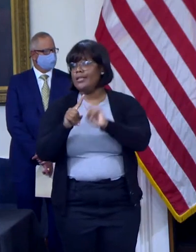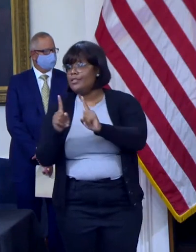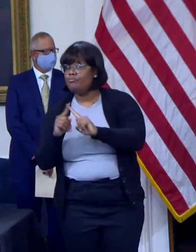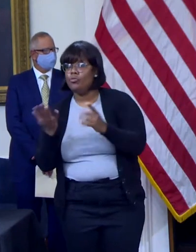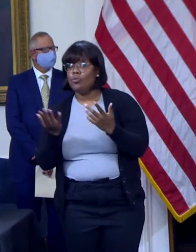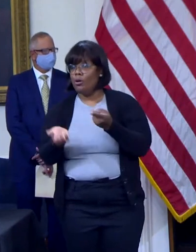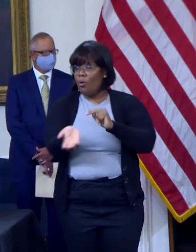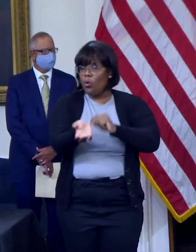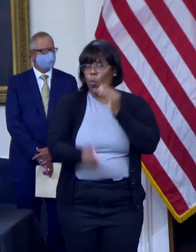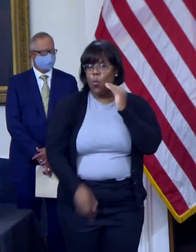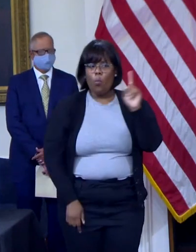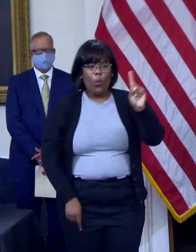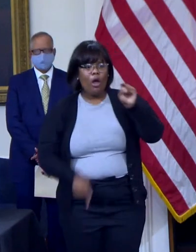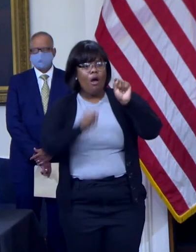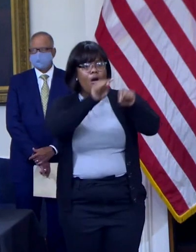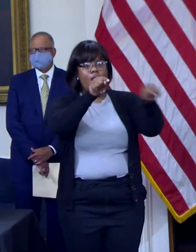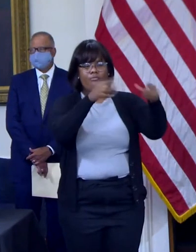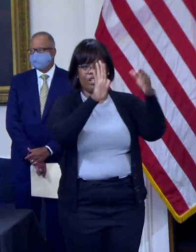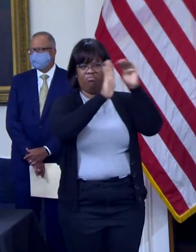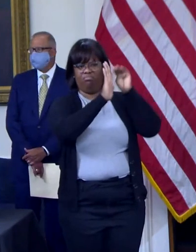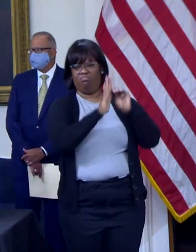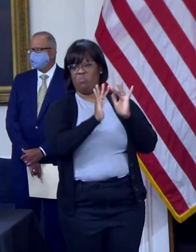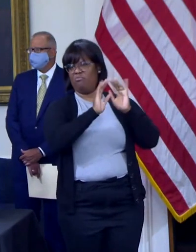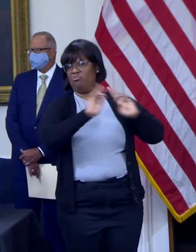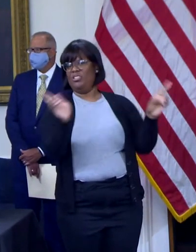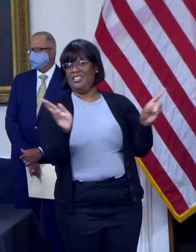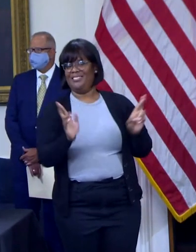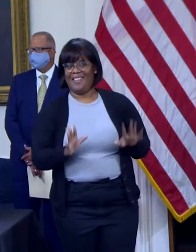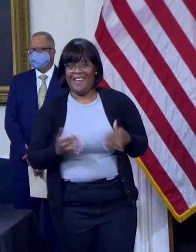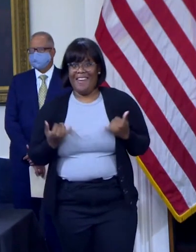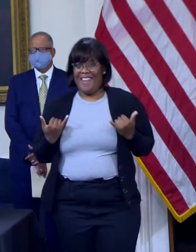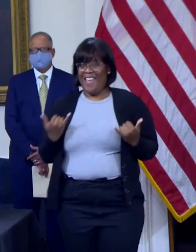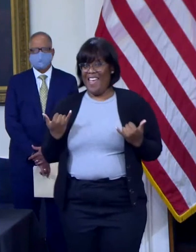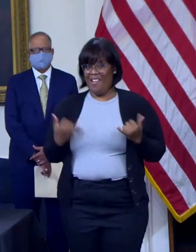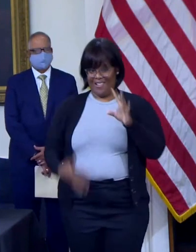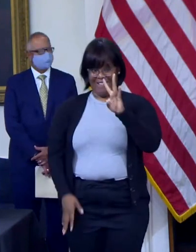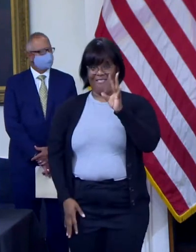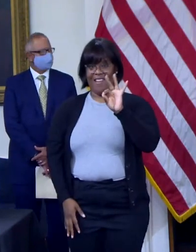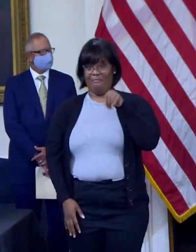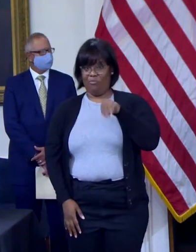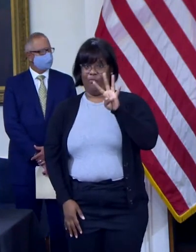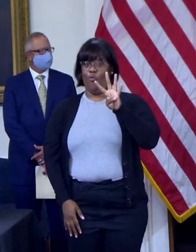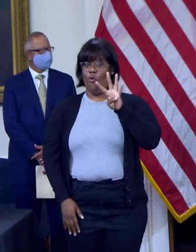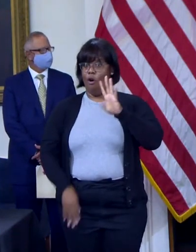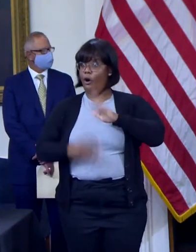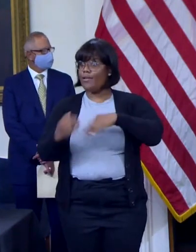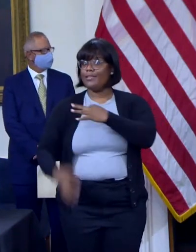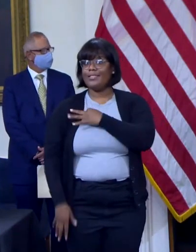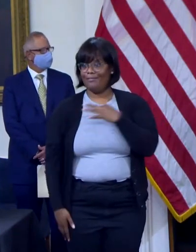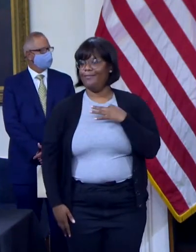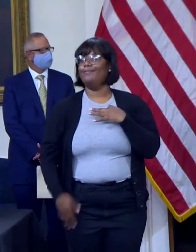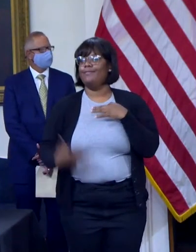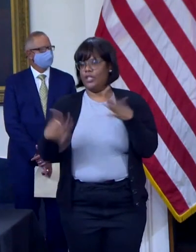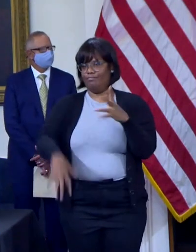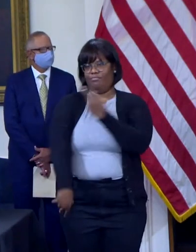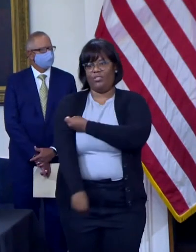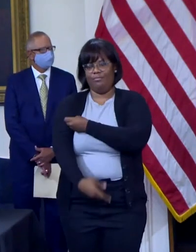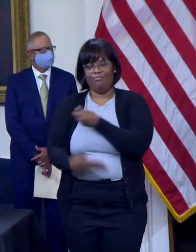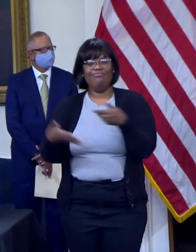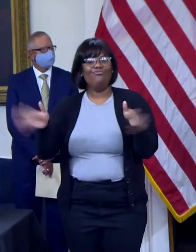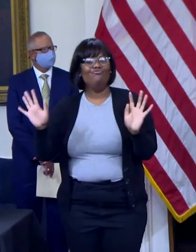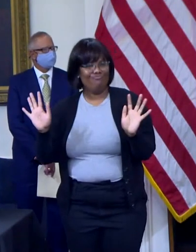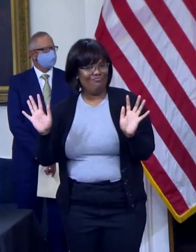of all nursing home staff have already been vaccinated, and 18 facilities are averaging